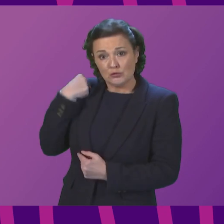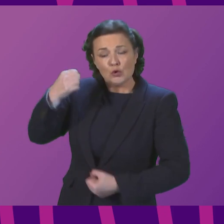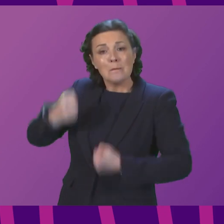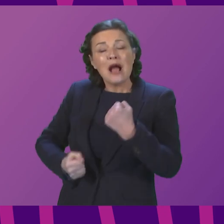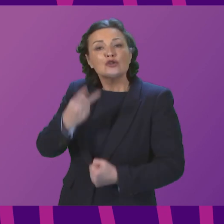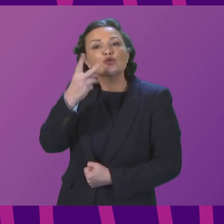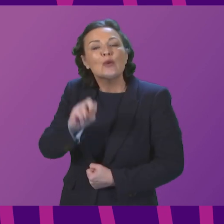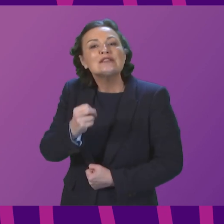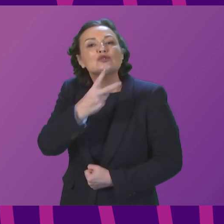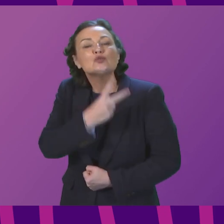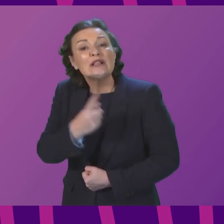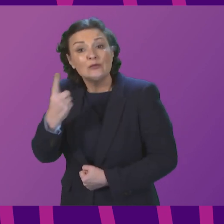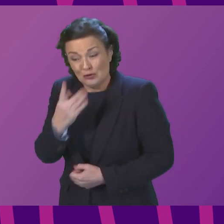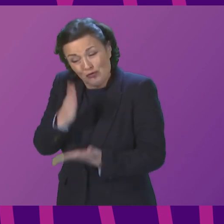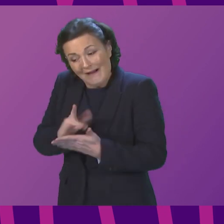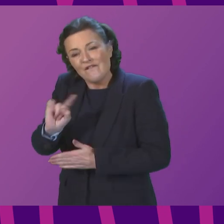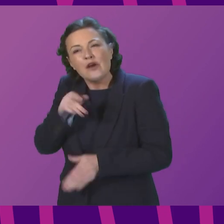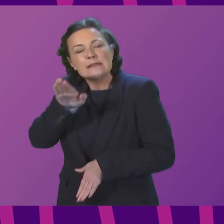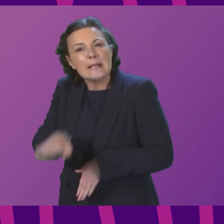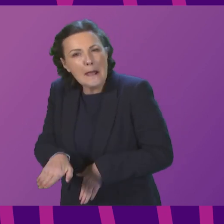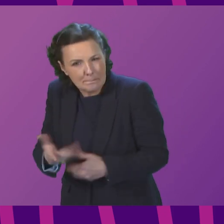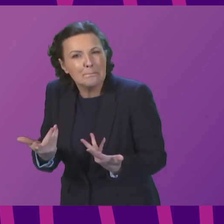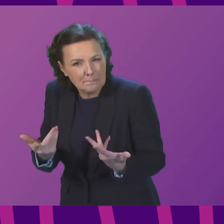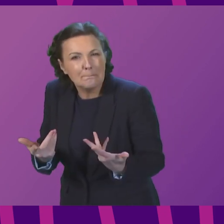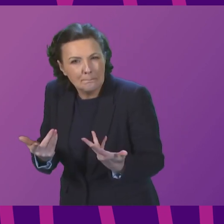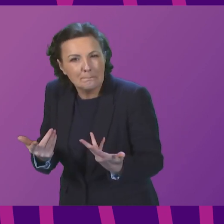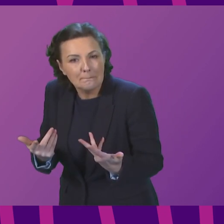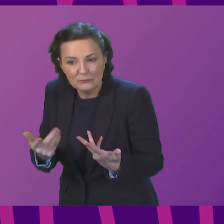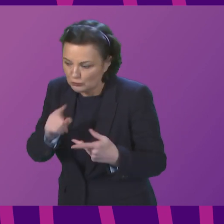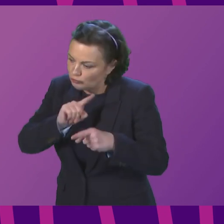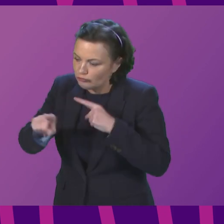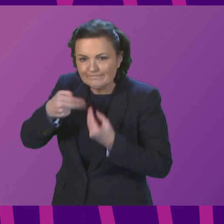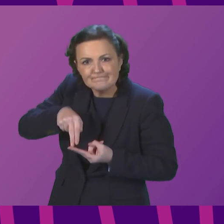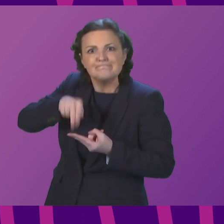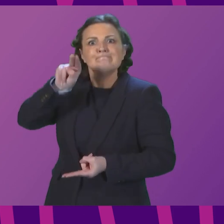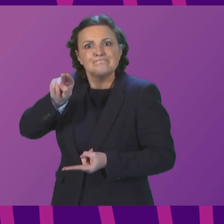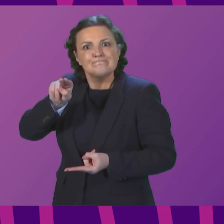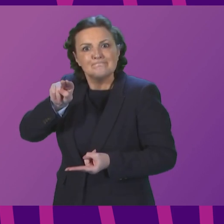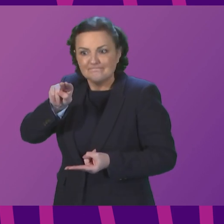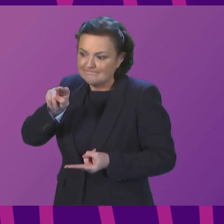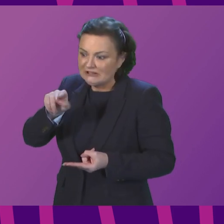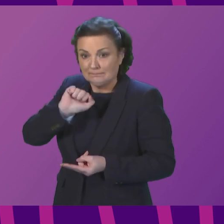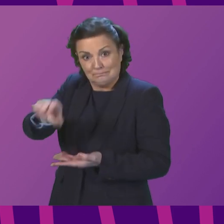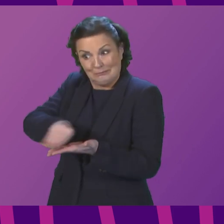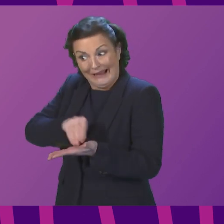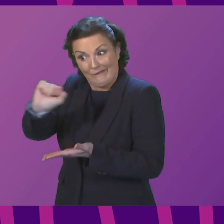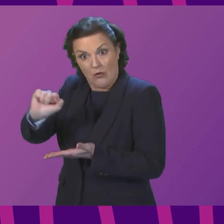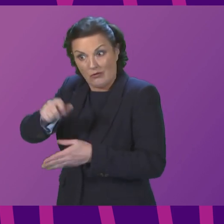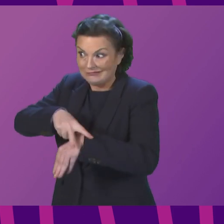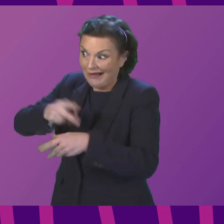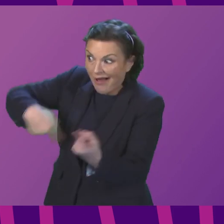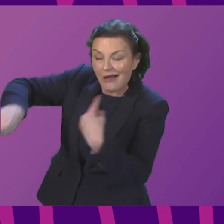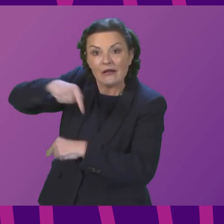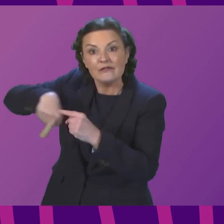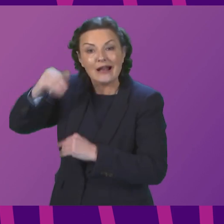as the first step, the first step to increasing substantially pay in the adult social care workforce.